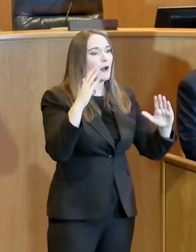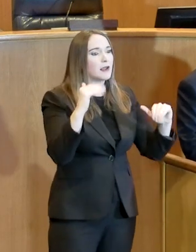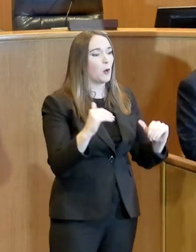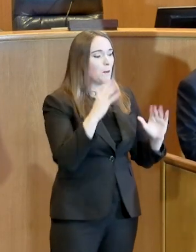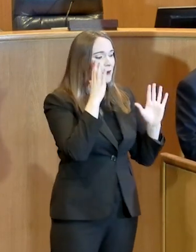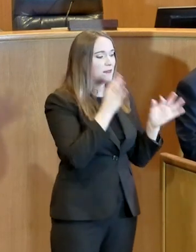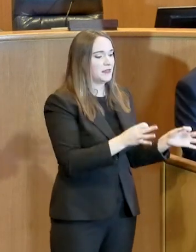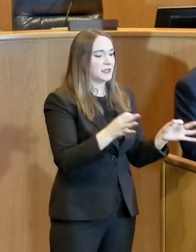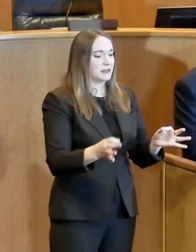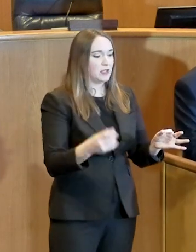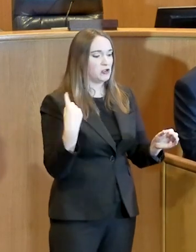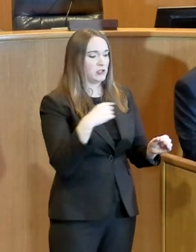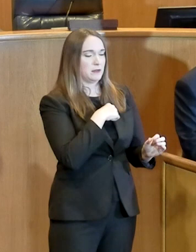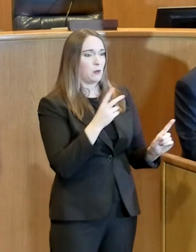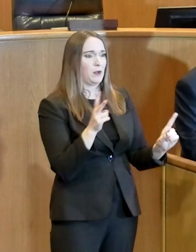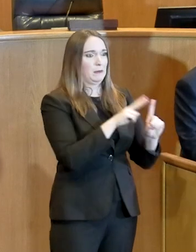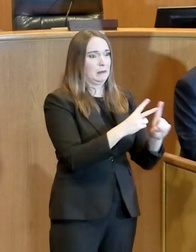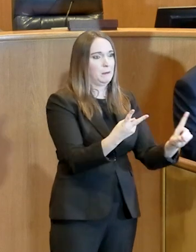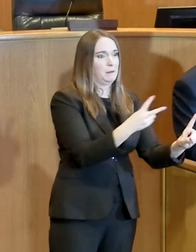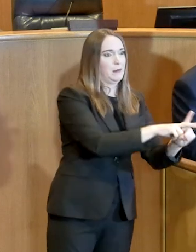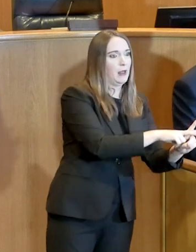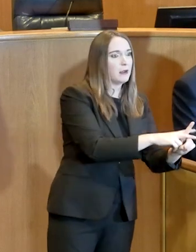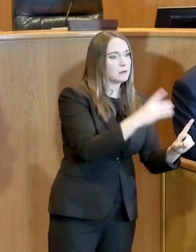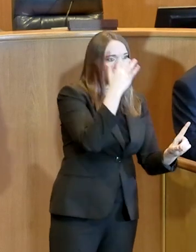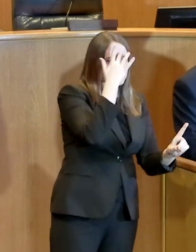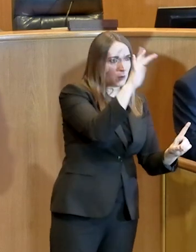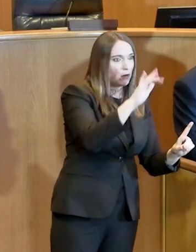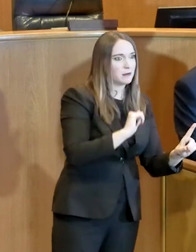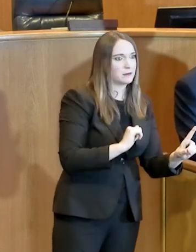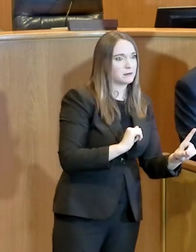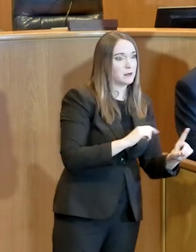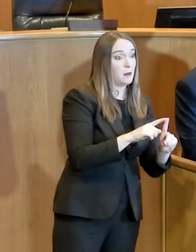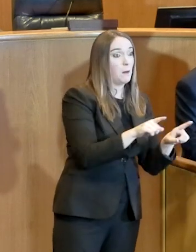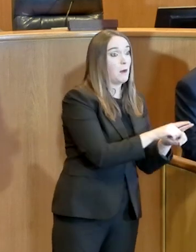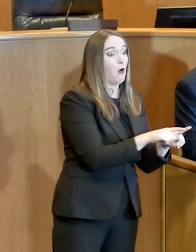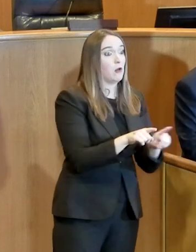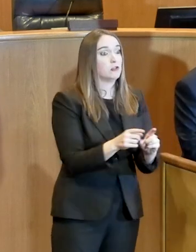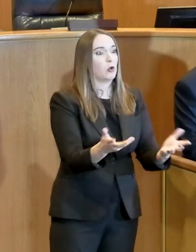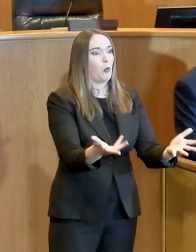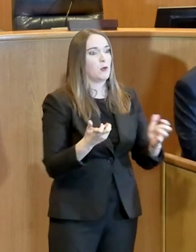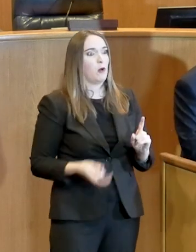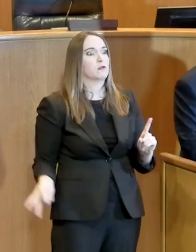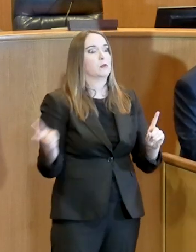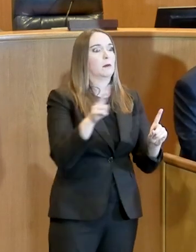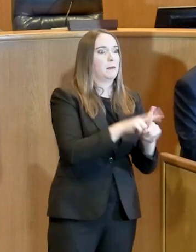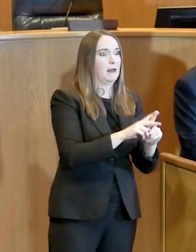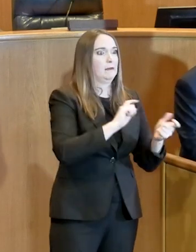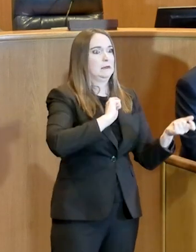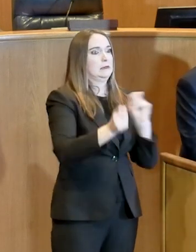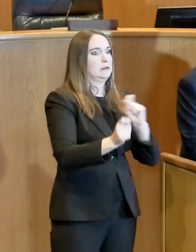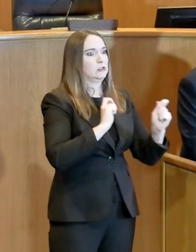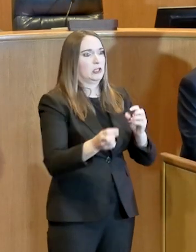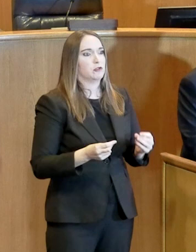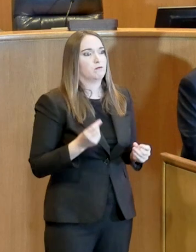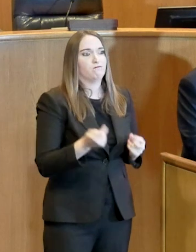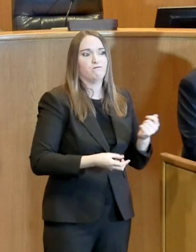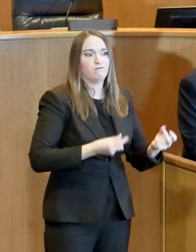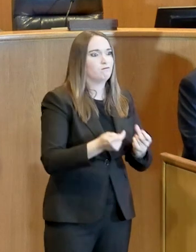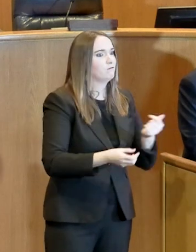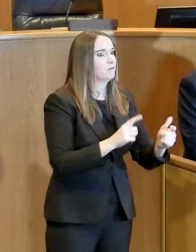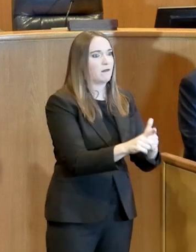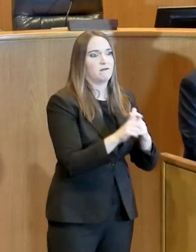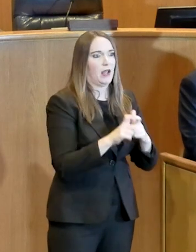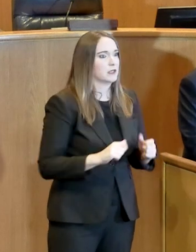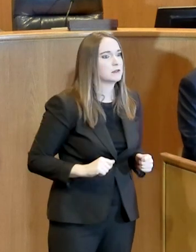but also understand that we're going to be working fast, too, so that we can be sure and try to stay